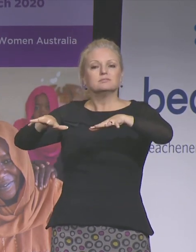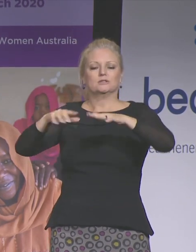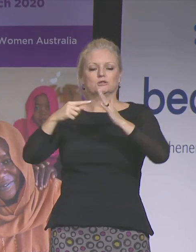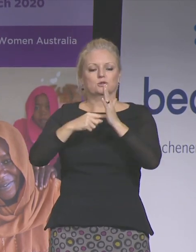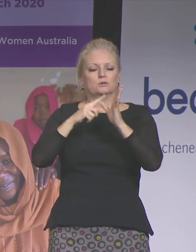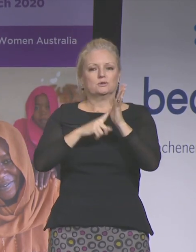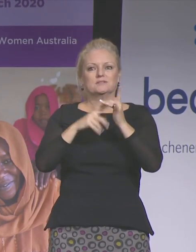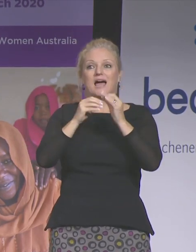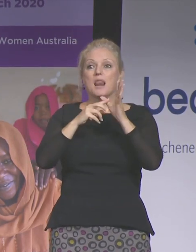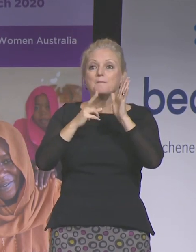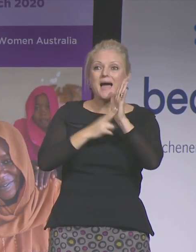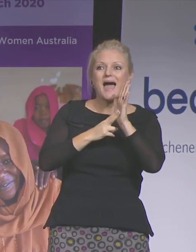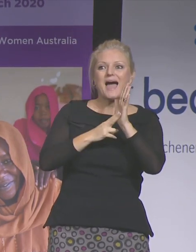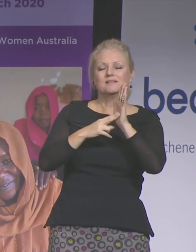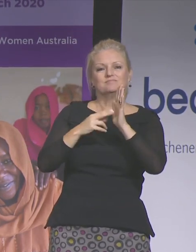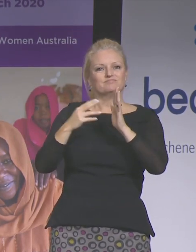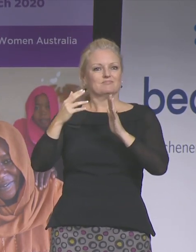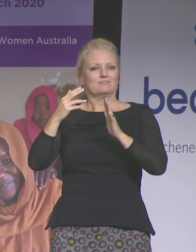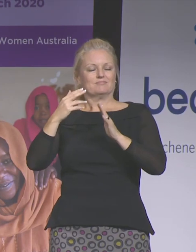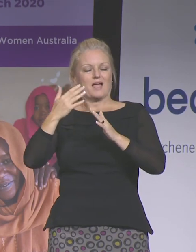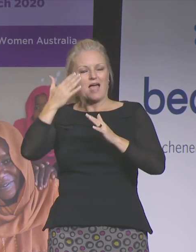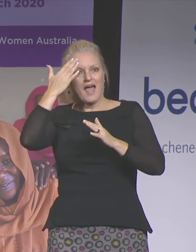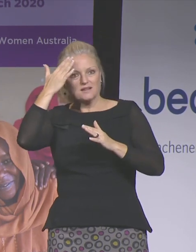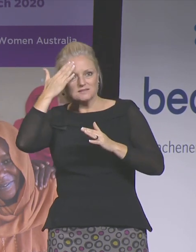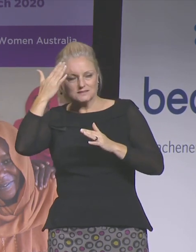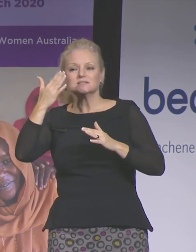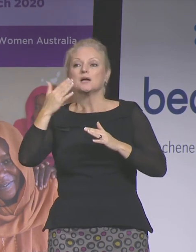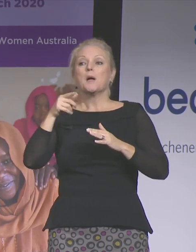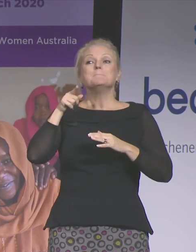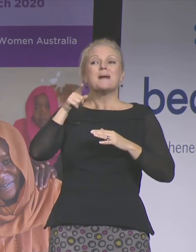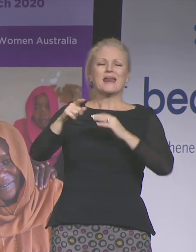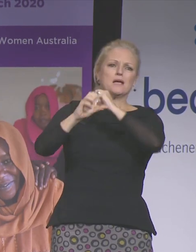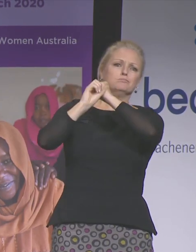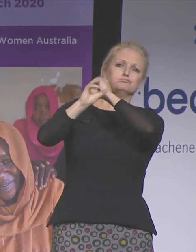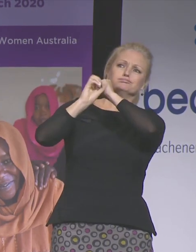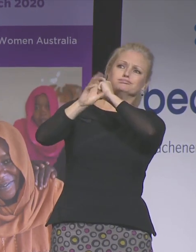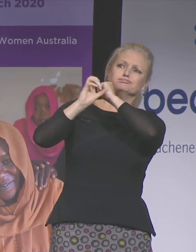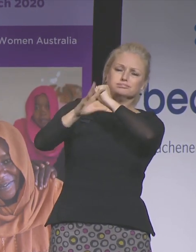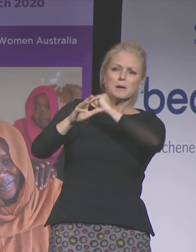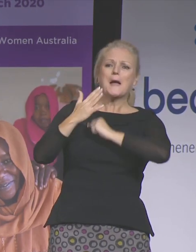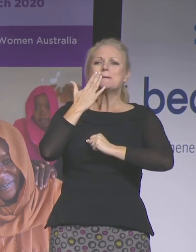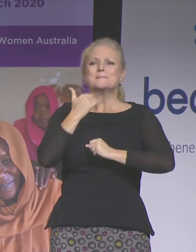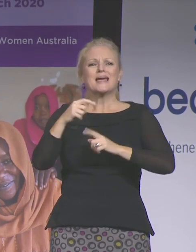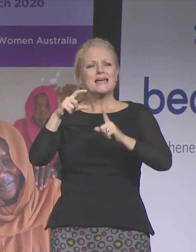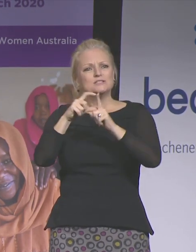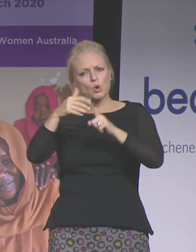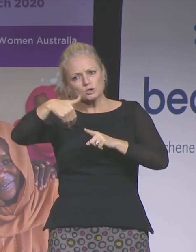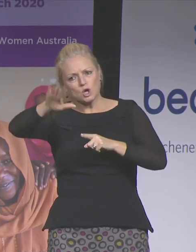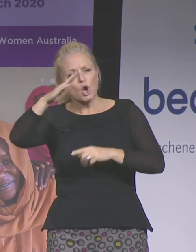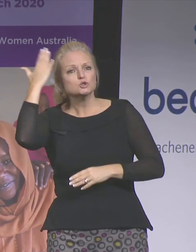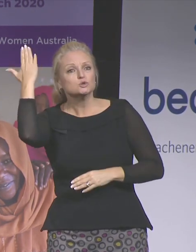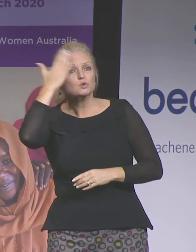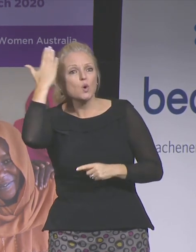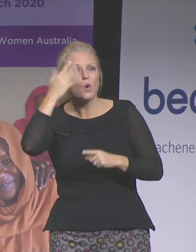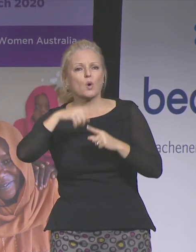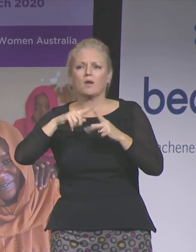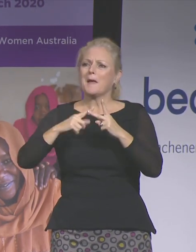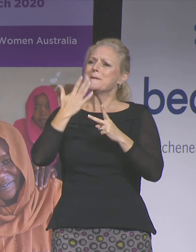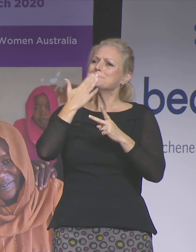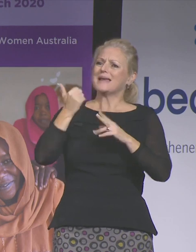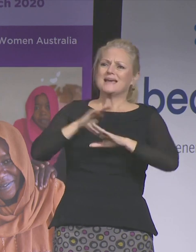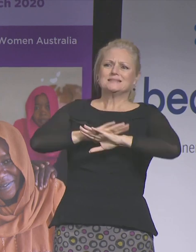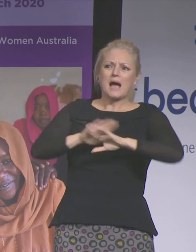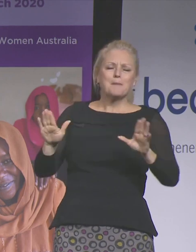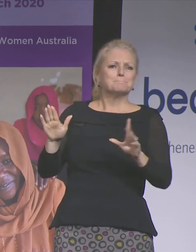to send their daughters to school, to stop using violence against women. I'm so inspired, I feel like